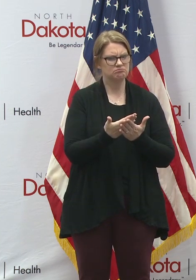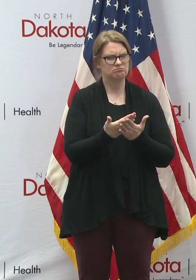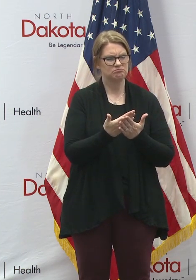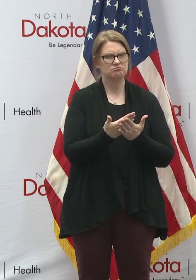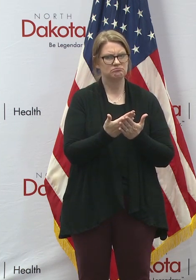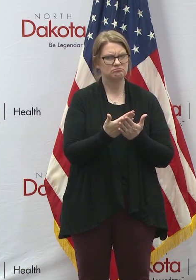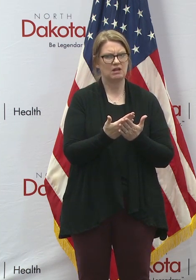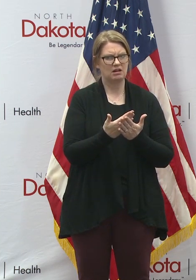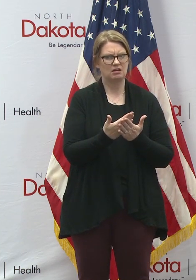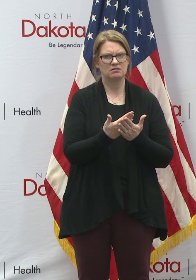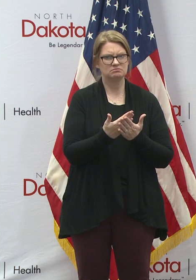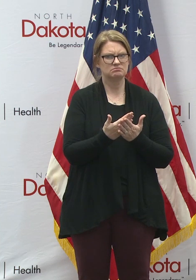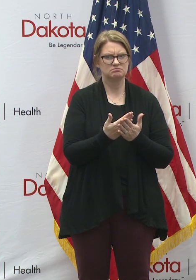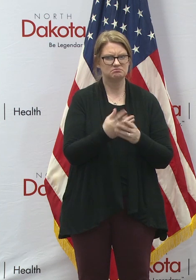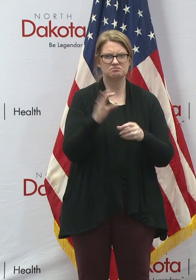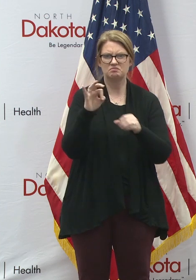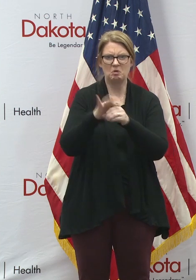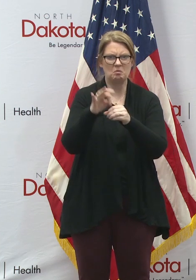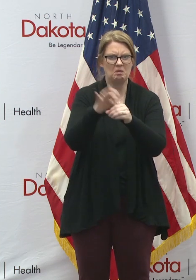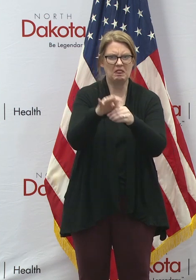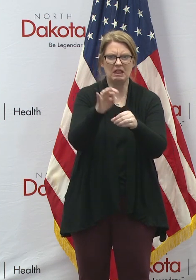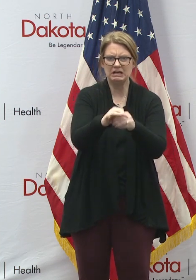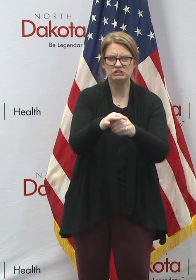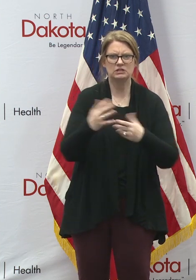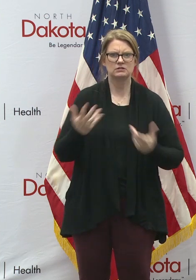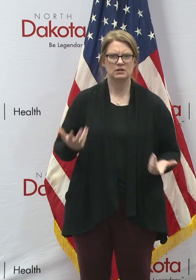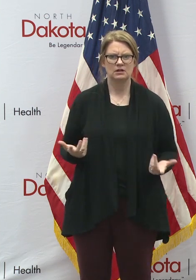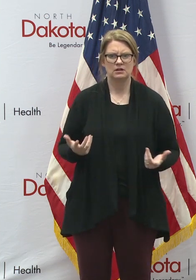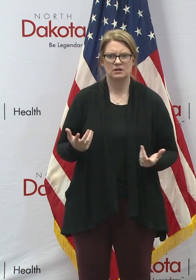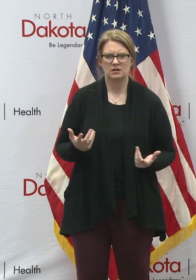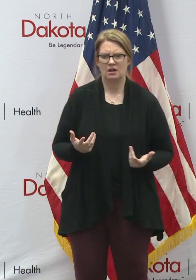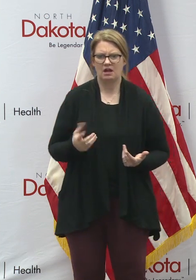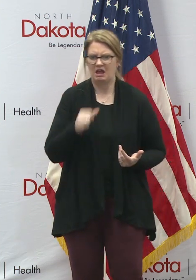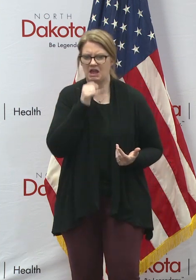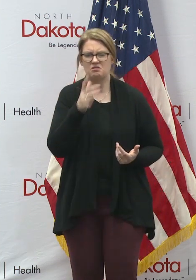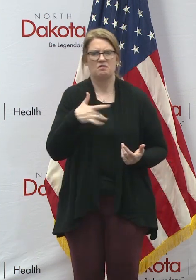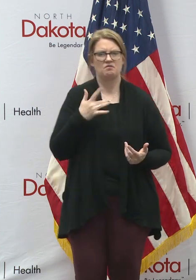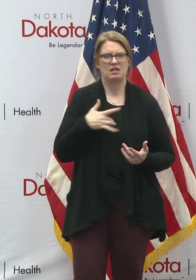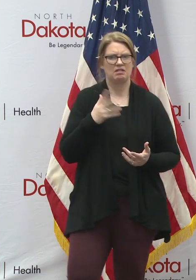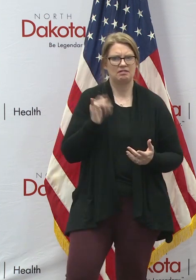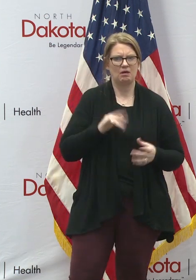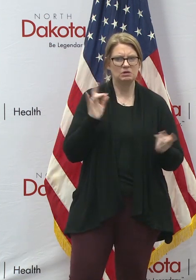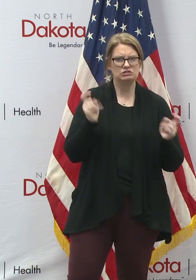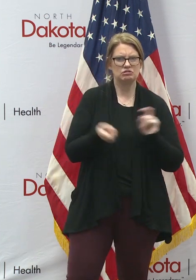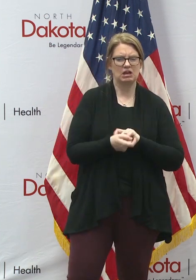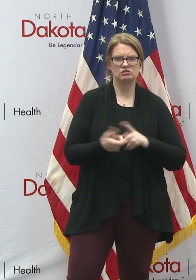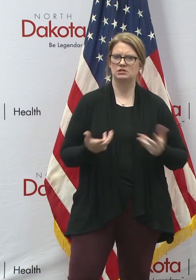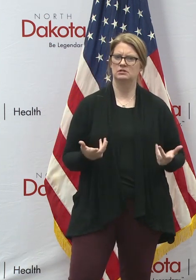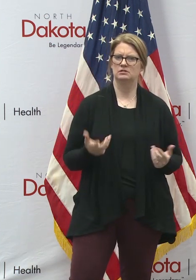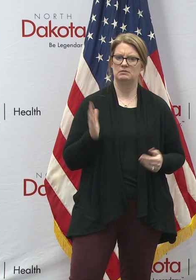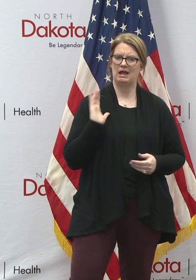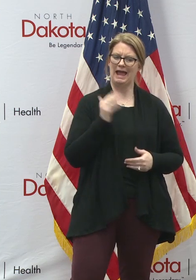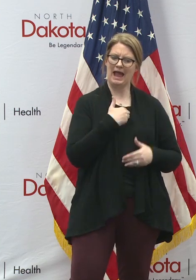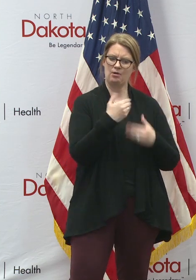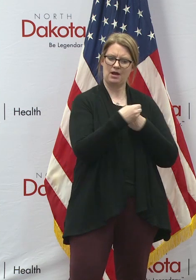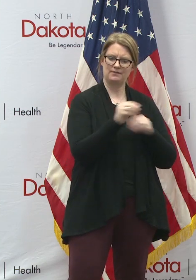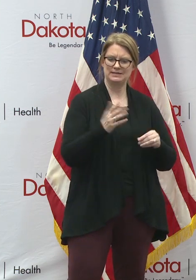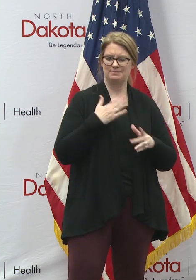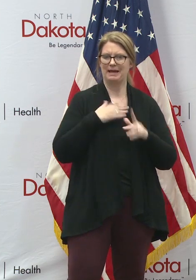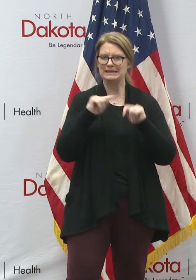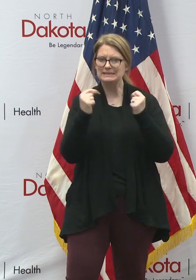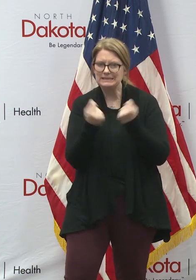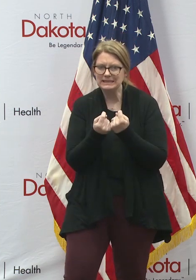There's no reason to believe that anything will be done any differently. Our office, my team, the counties,